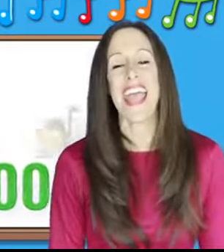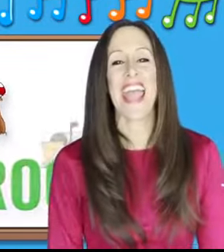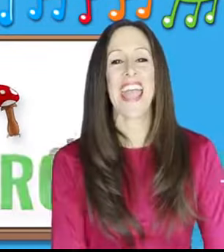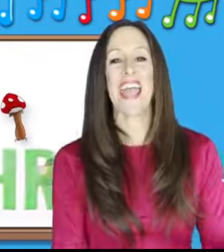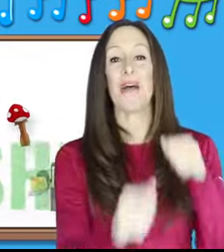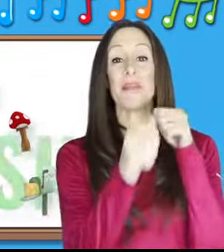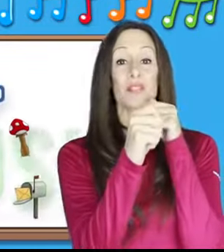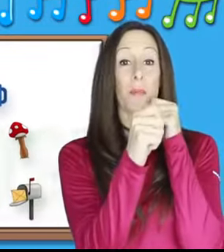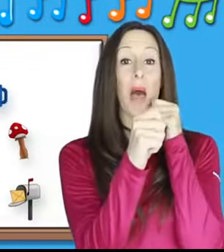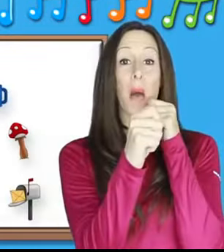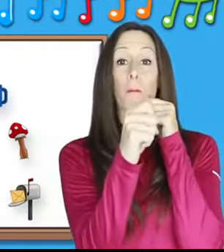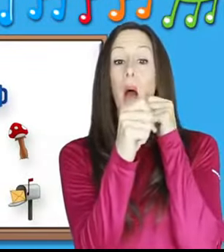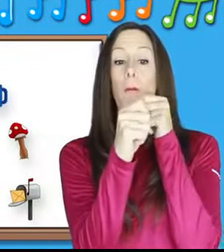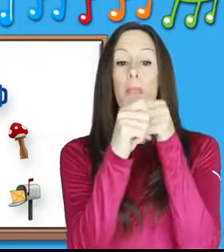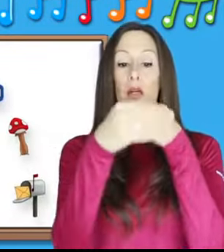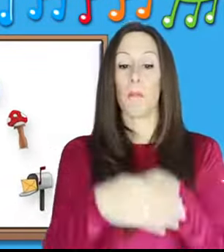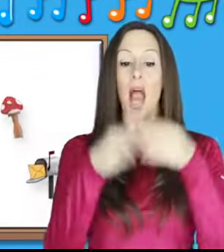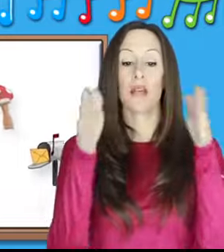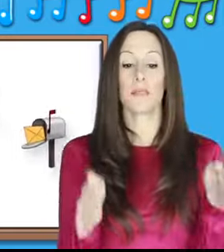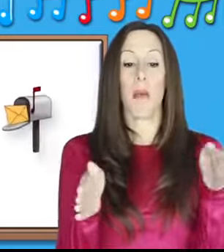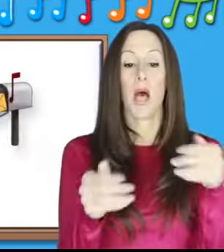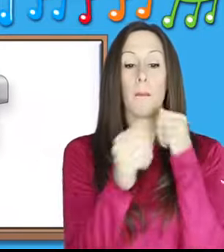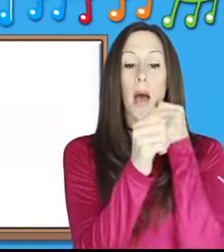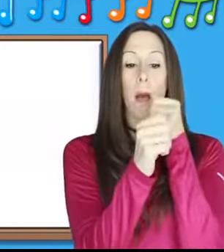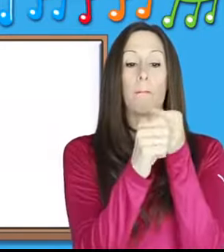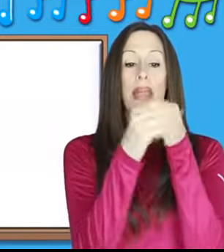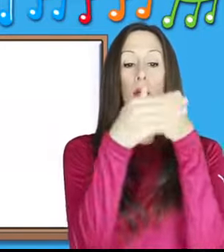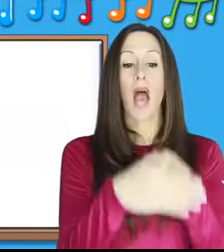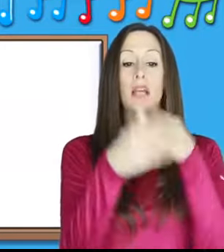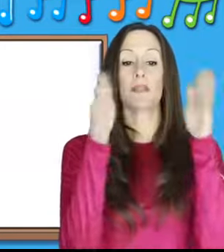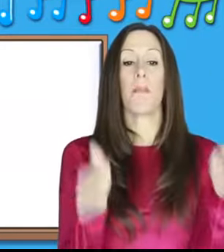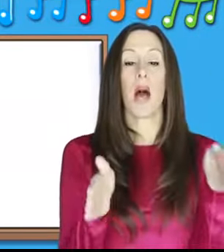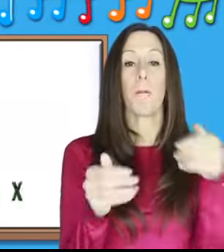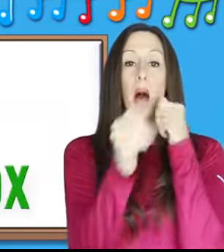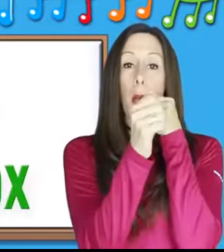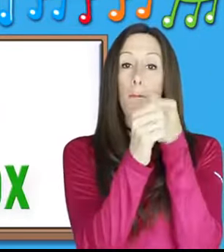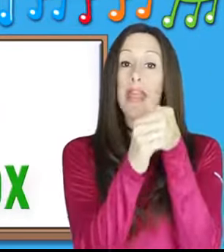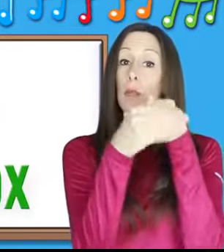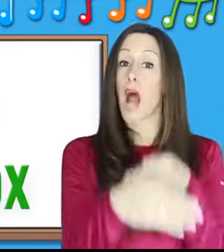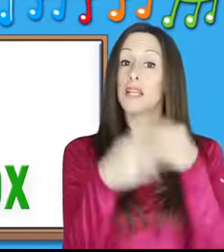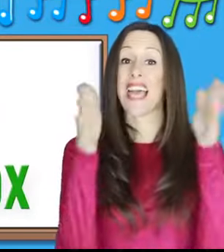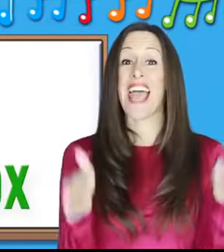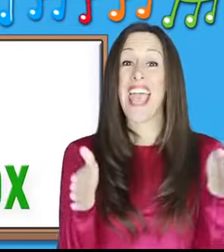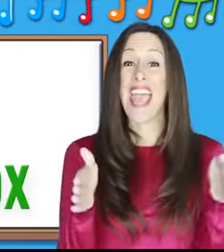is for m-m-mailbox M-m-mailbox M-m-mailbox M